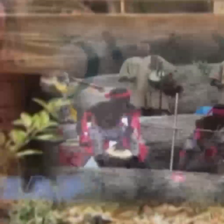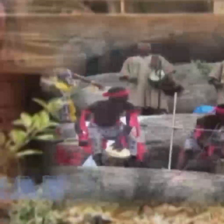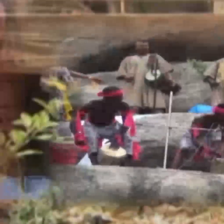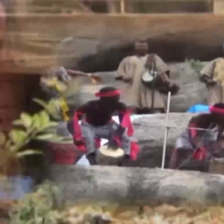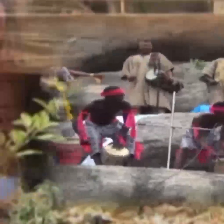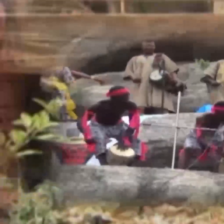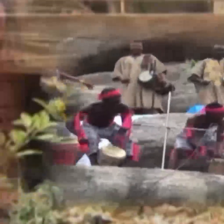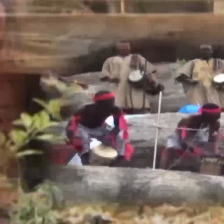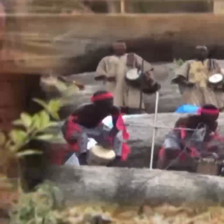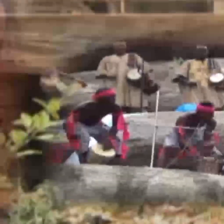Bye.